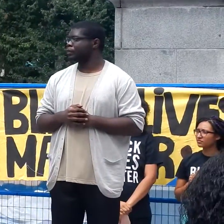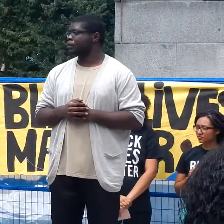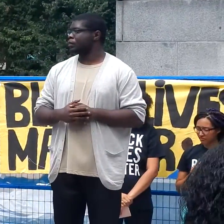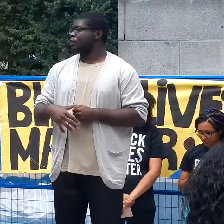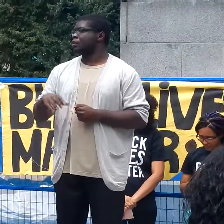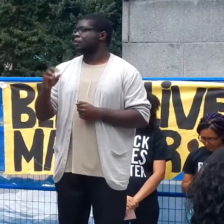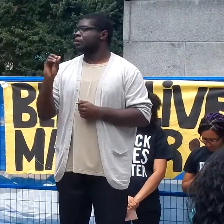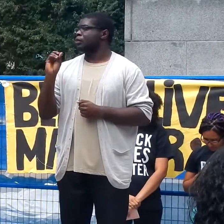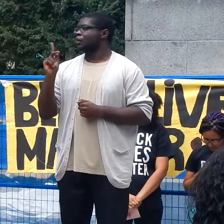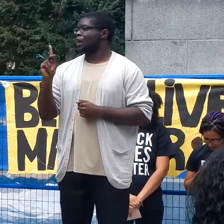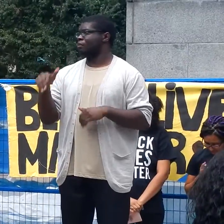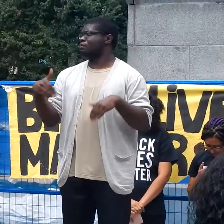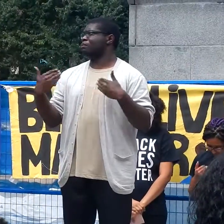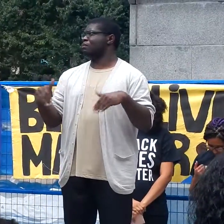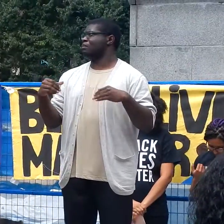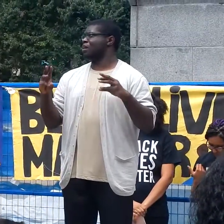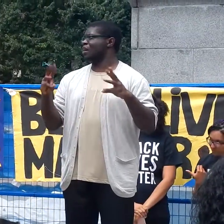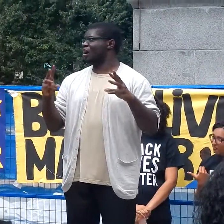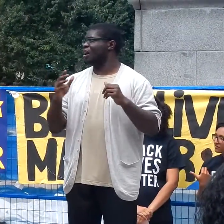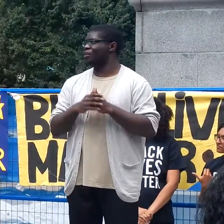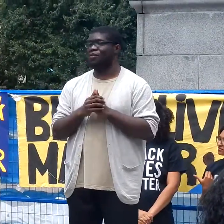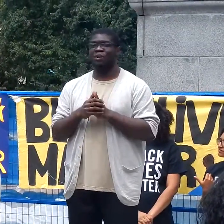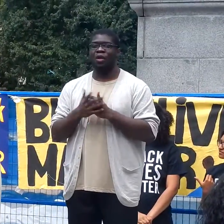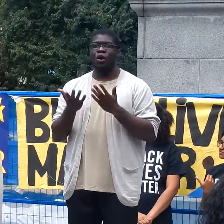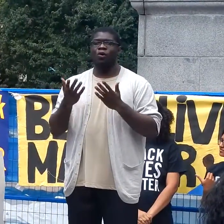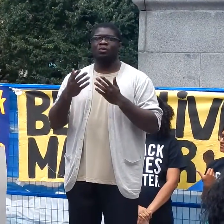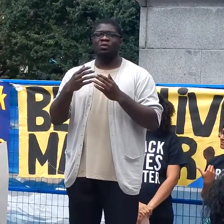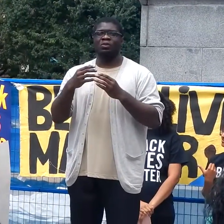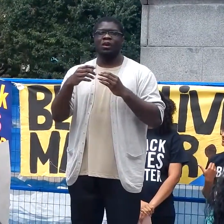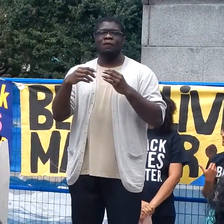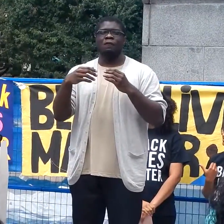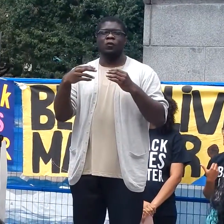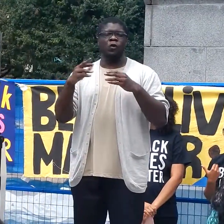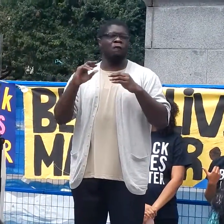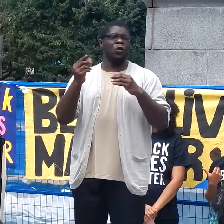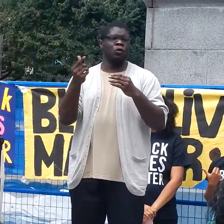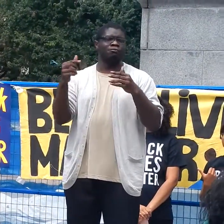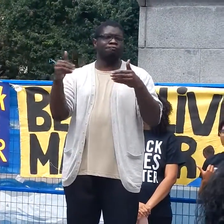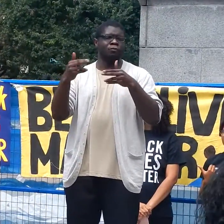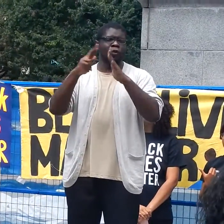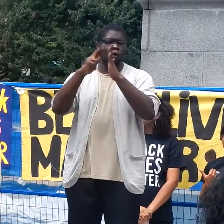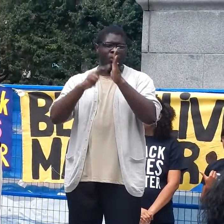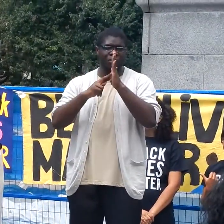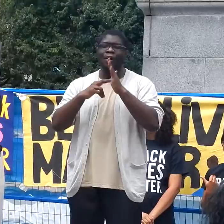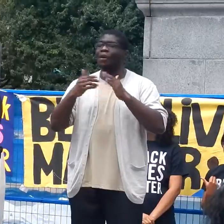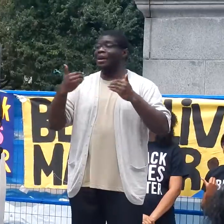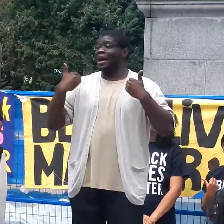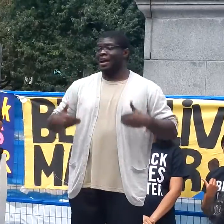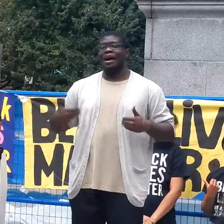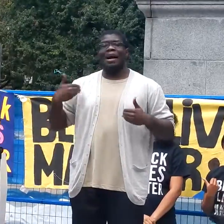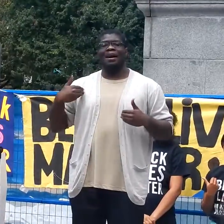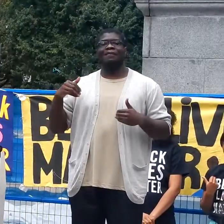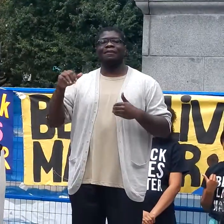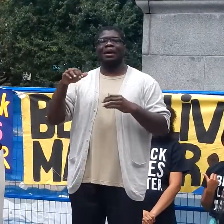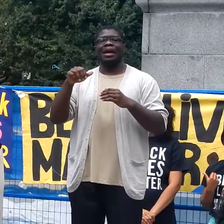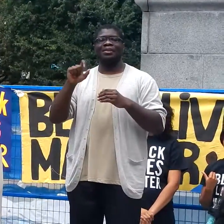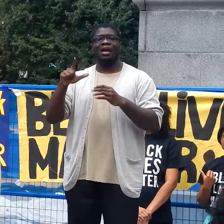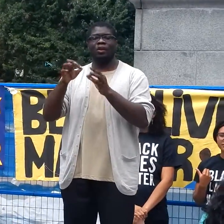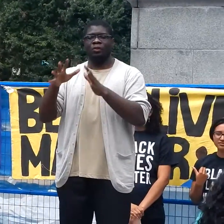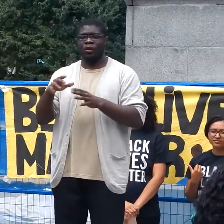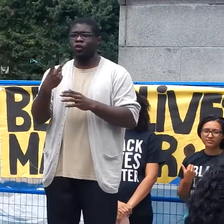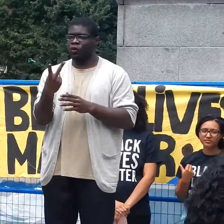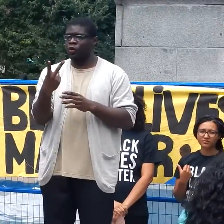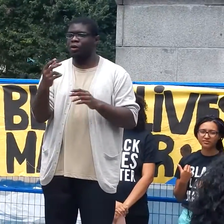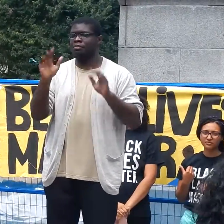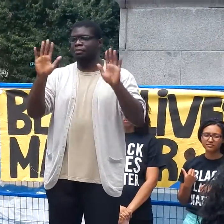well a little bit of housekeeping as we as you can see we do have an ASL interpreter here two of them very